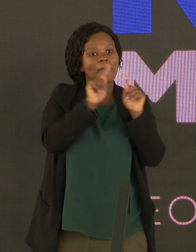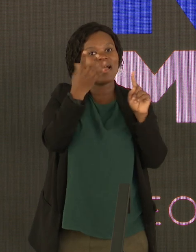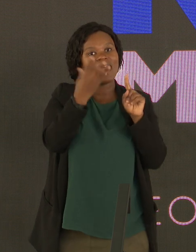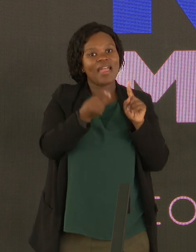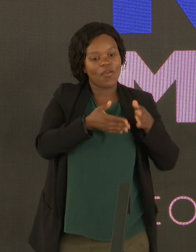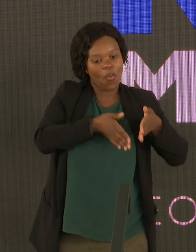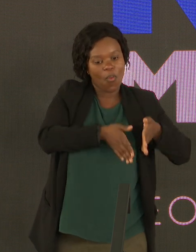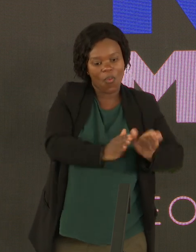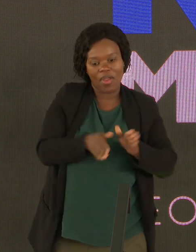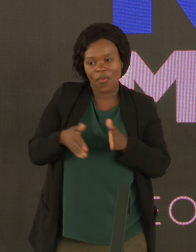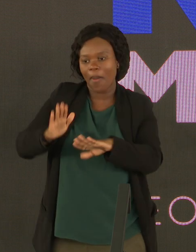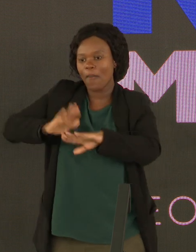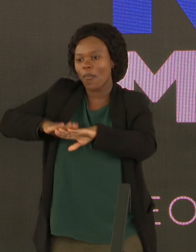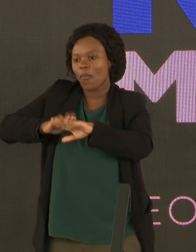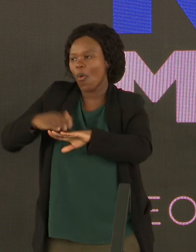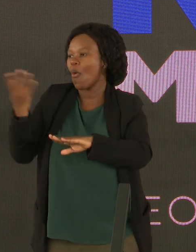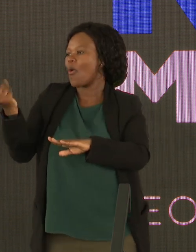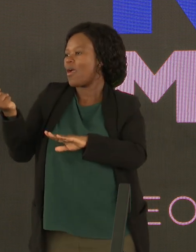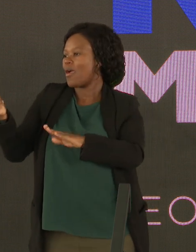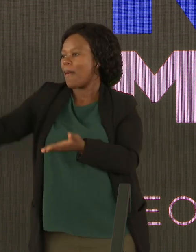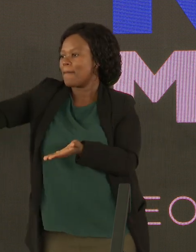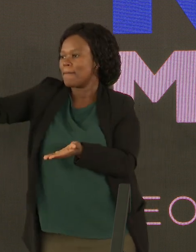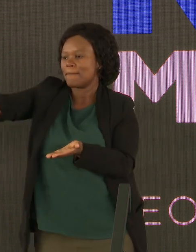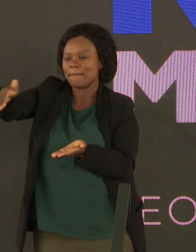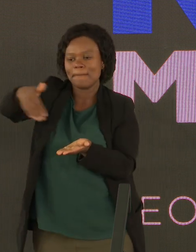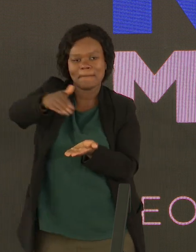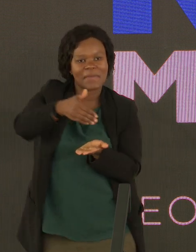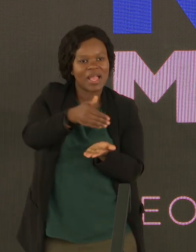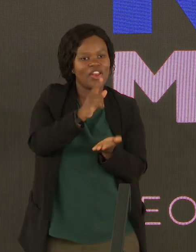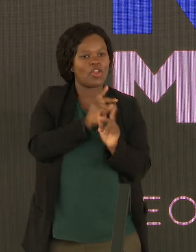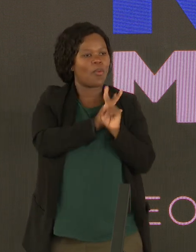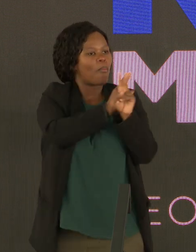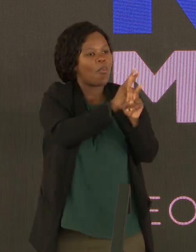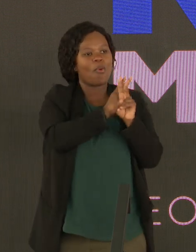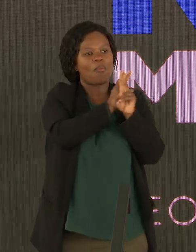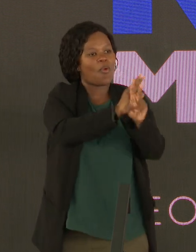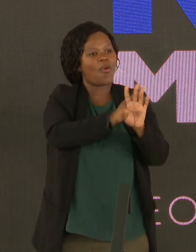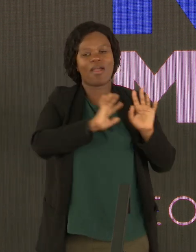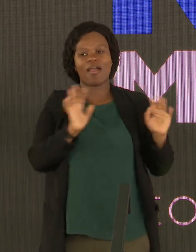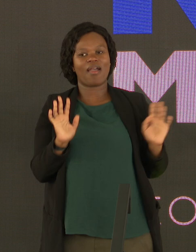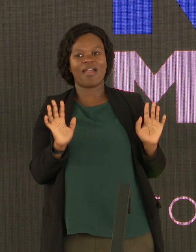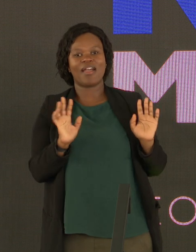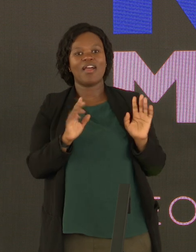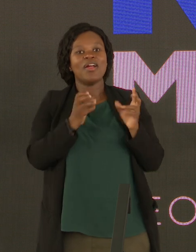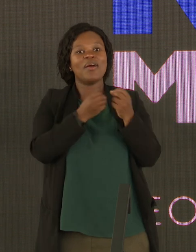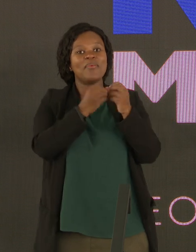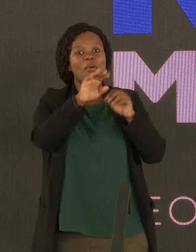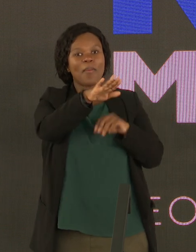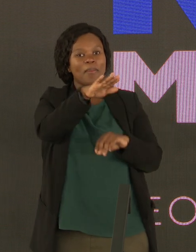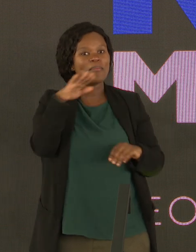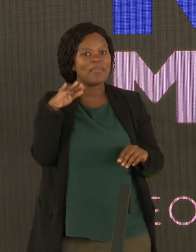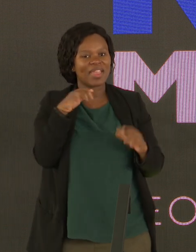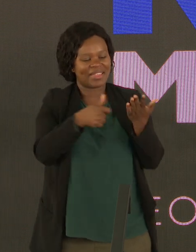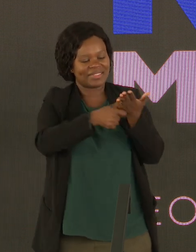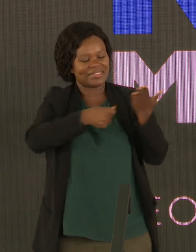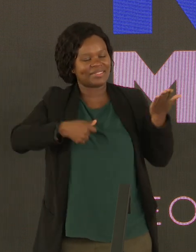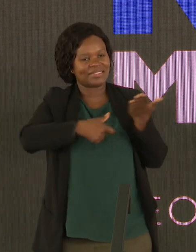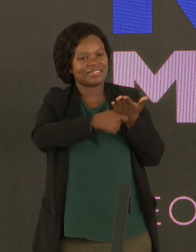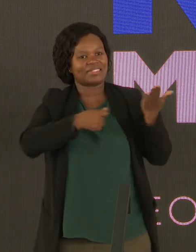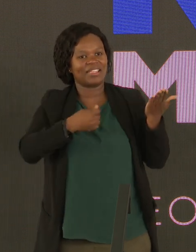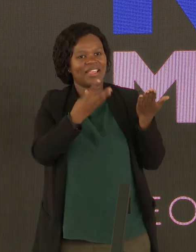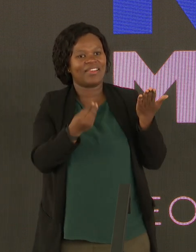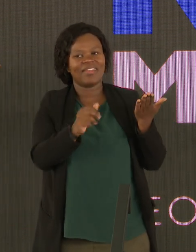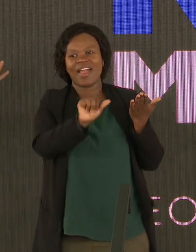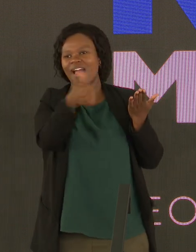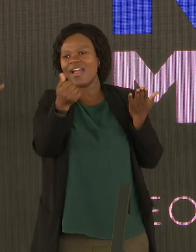make extra revenue from not lending out loans. So all these banking transactions that you do, all these